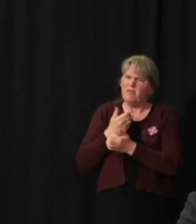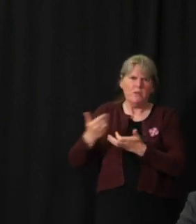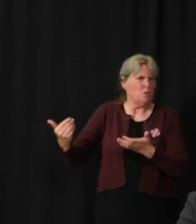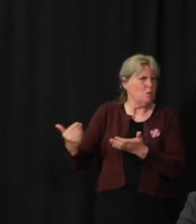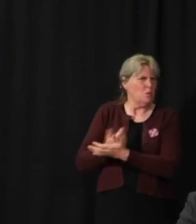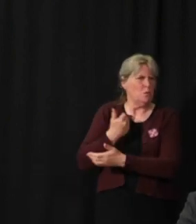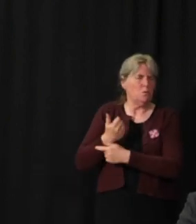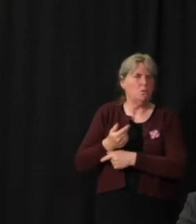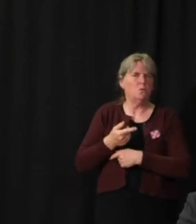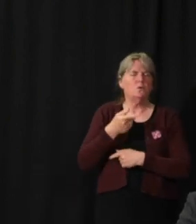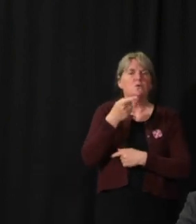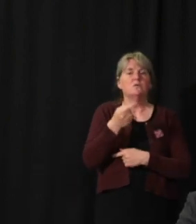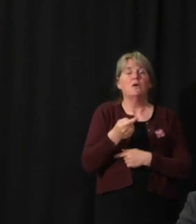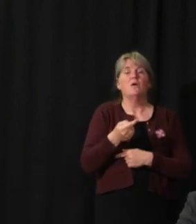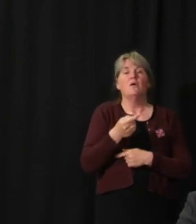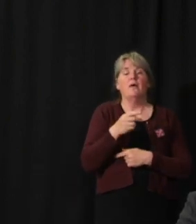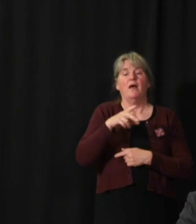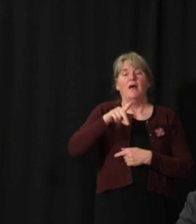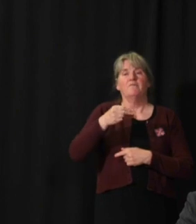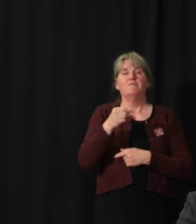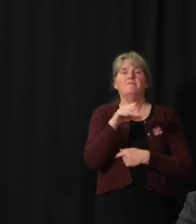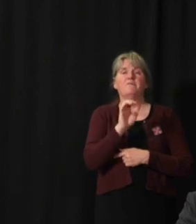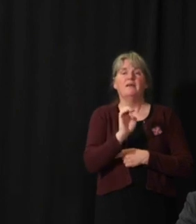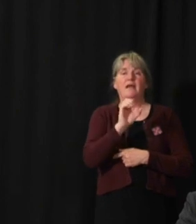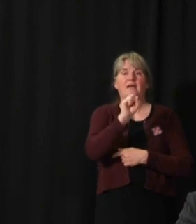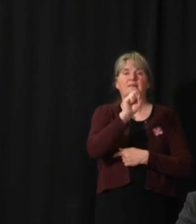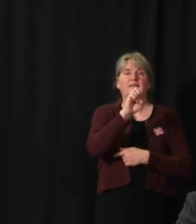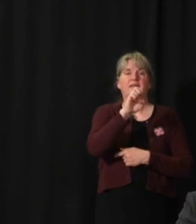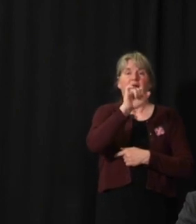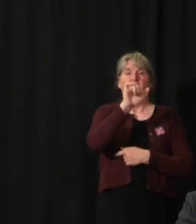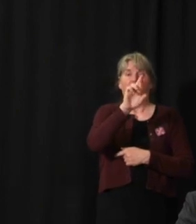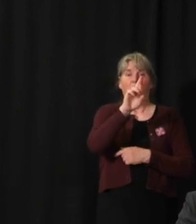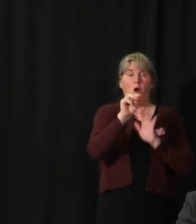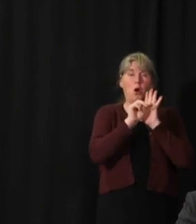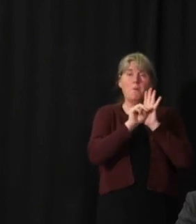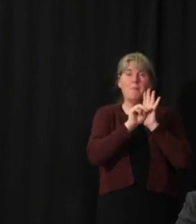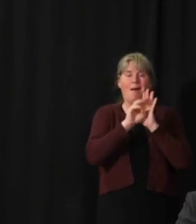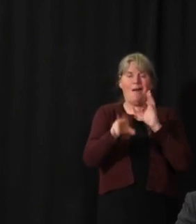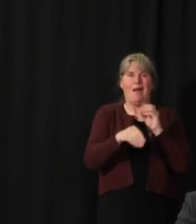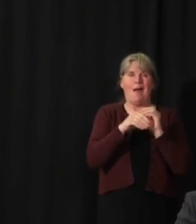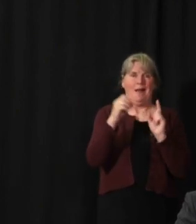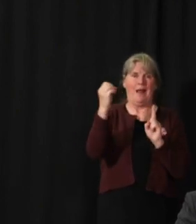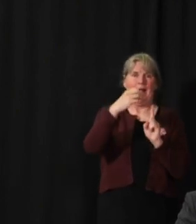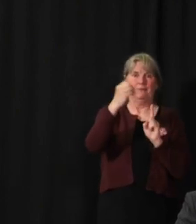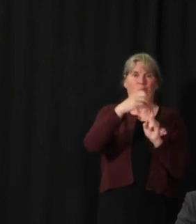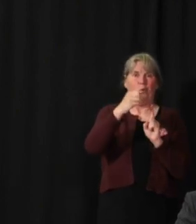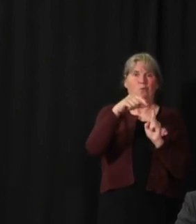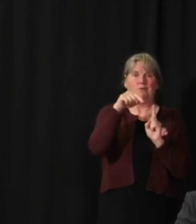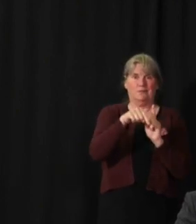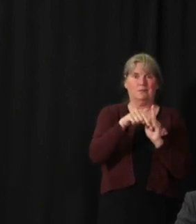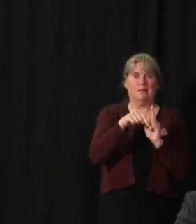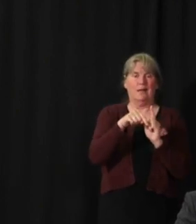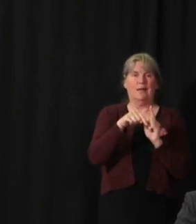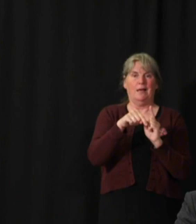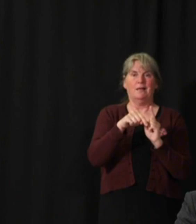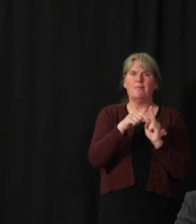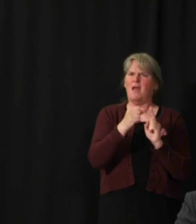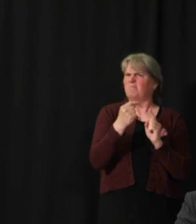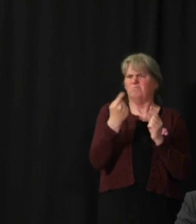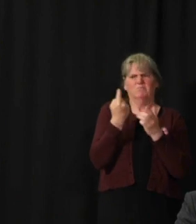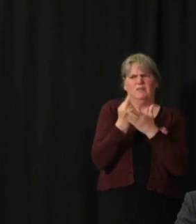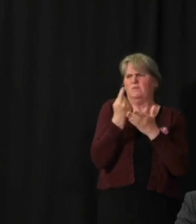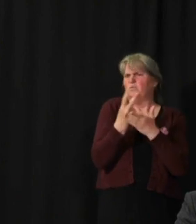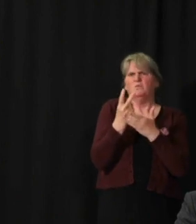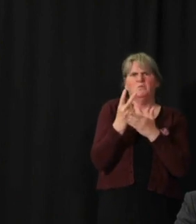I call that sort of phase two model, the SEIR model, which has the additional exposed, is really a product of the last couple of weeks